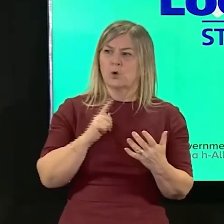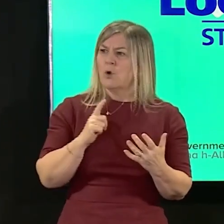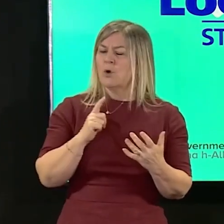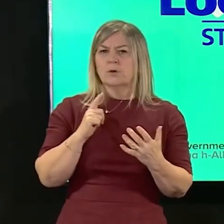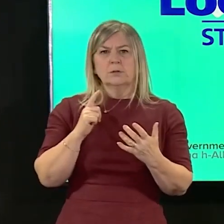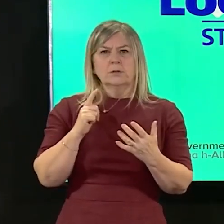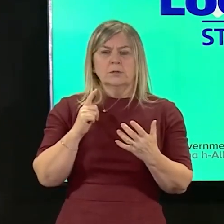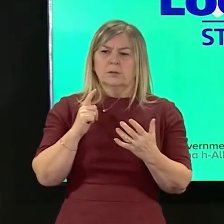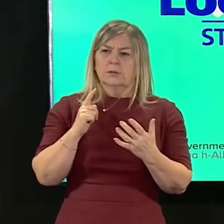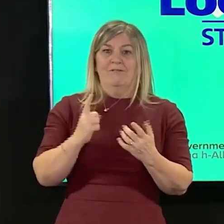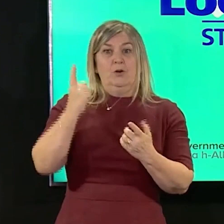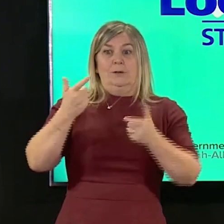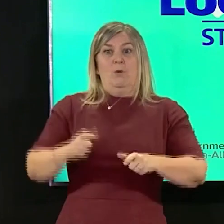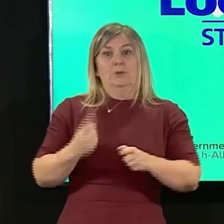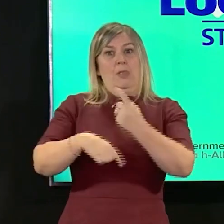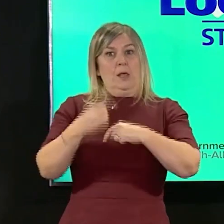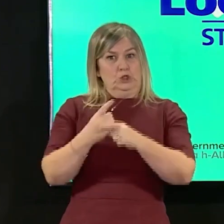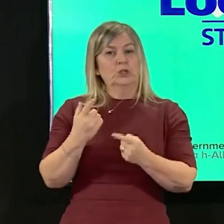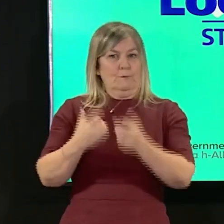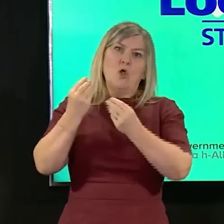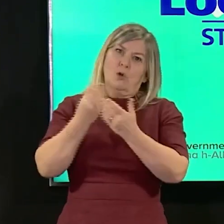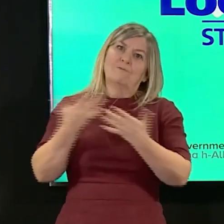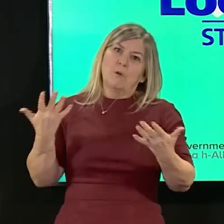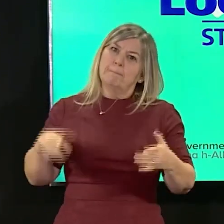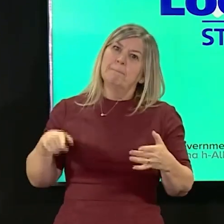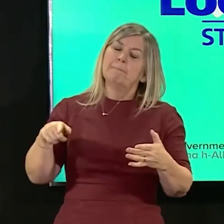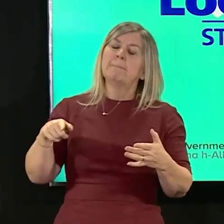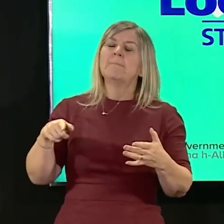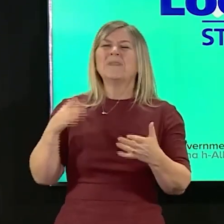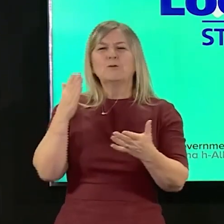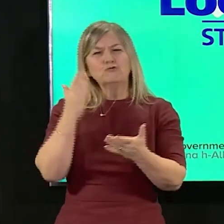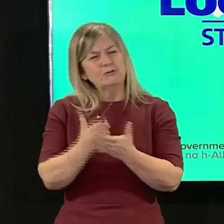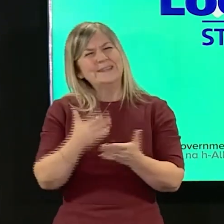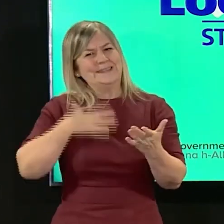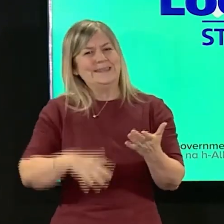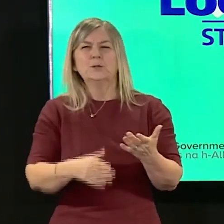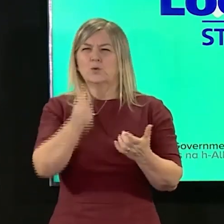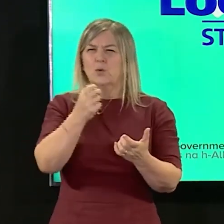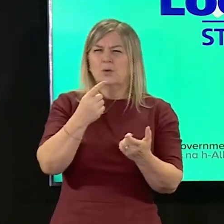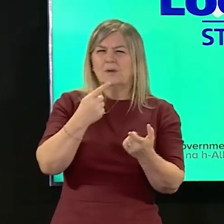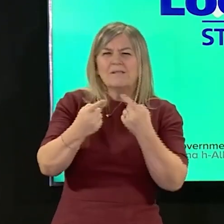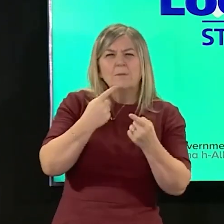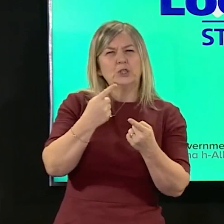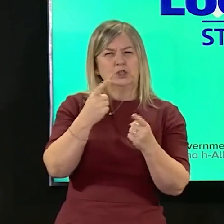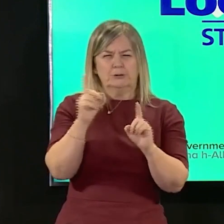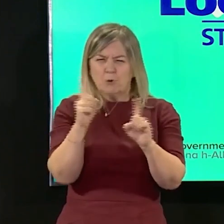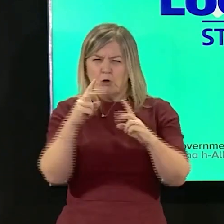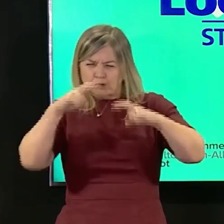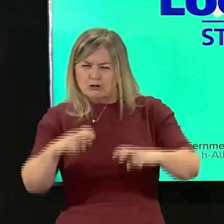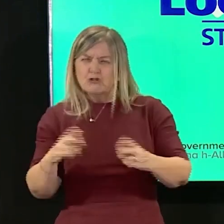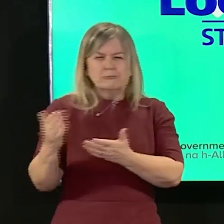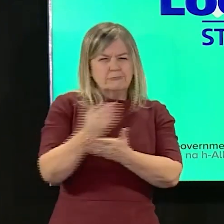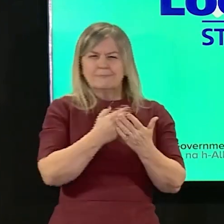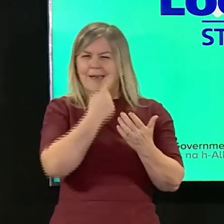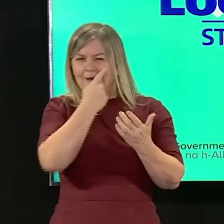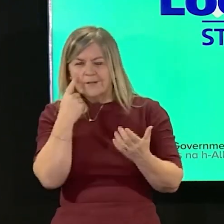our emergence from the first lockdown that we are driven by data more than we are driven by dates. However we will seek